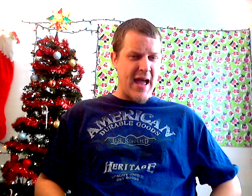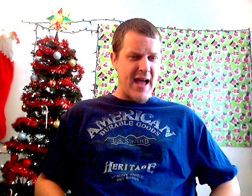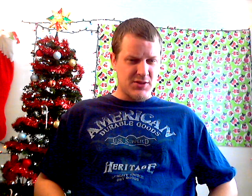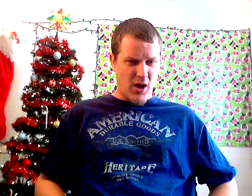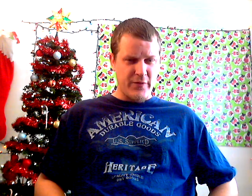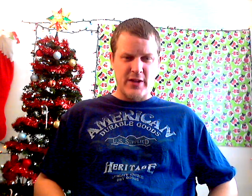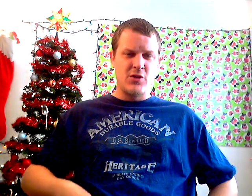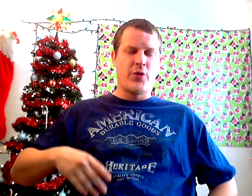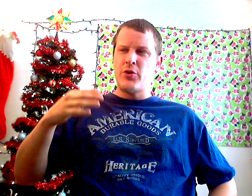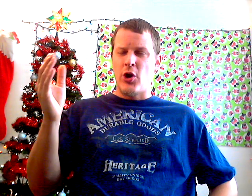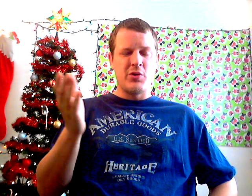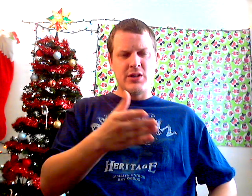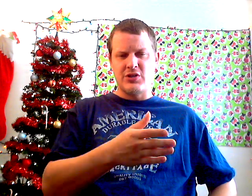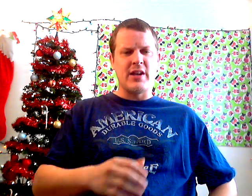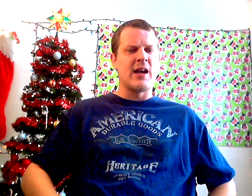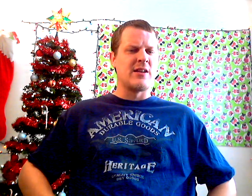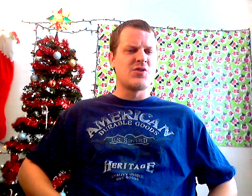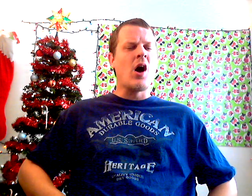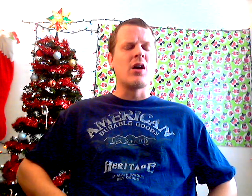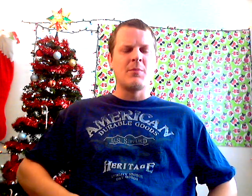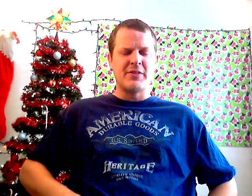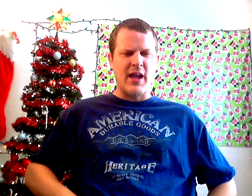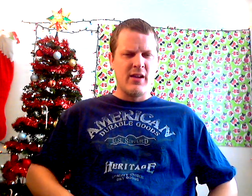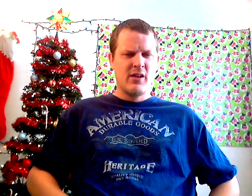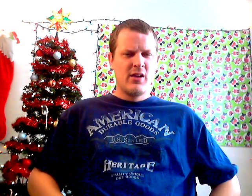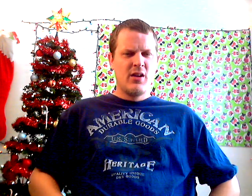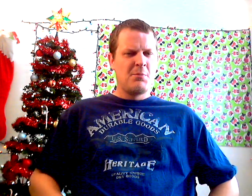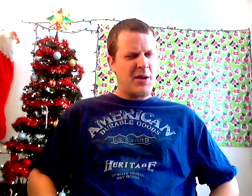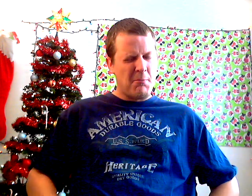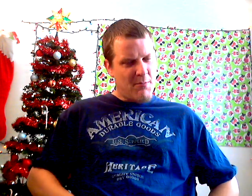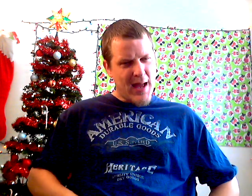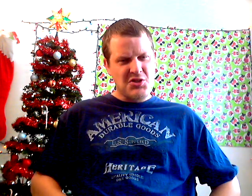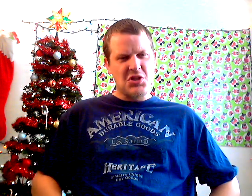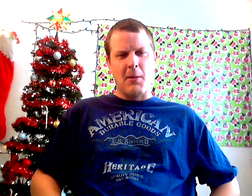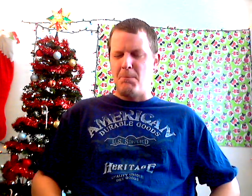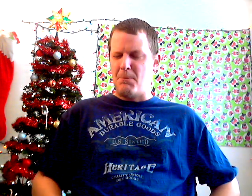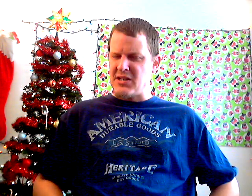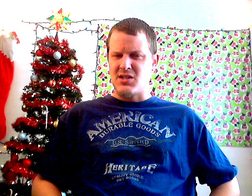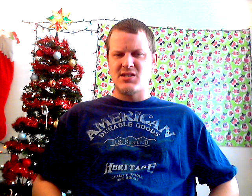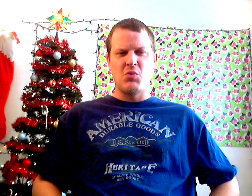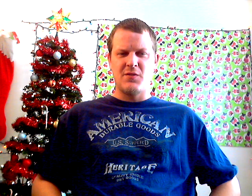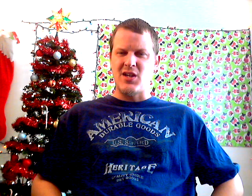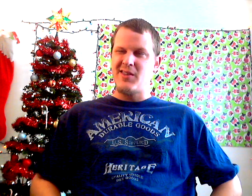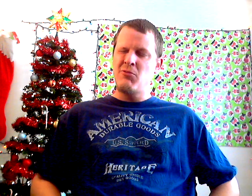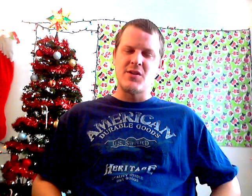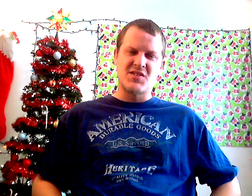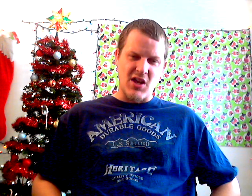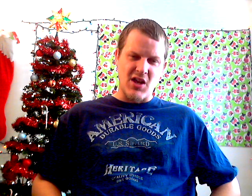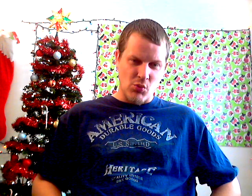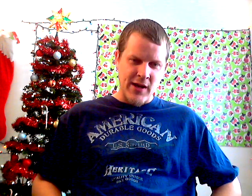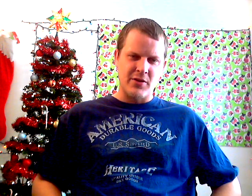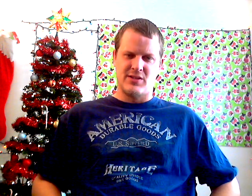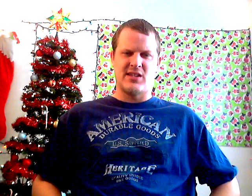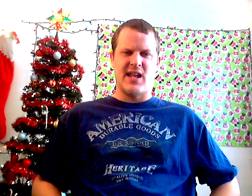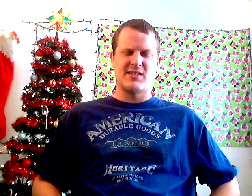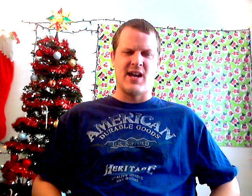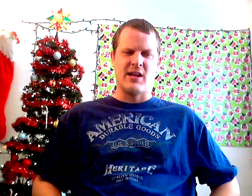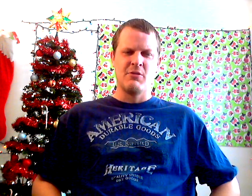backed off of it. And you've heard Hogan and Jake kind of talk about that. But imagine the business they would have done. They would have set records at that time.